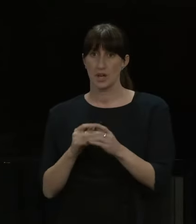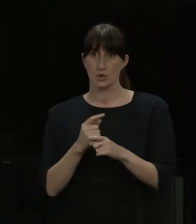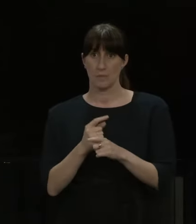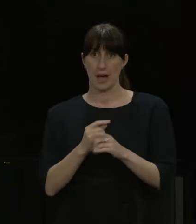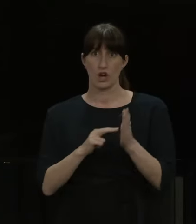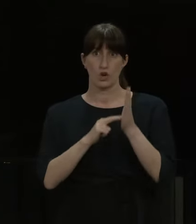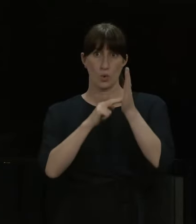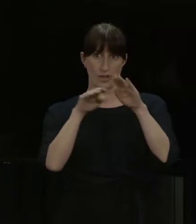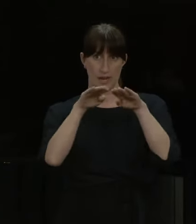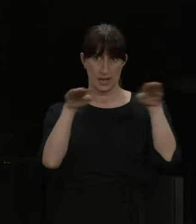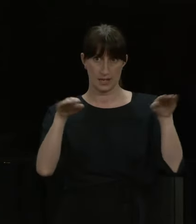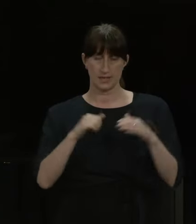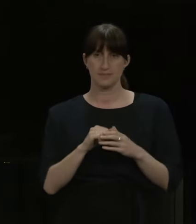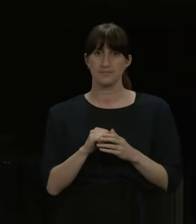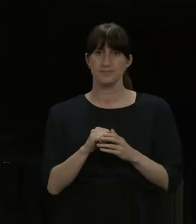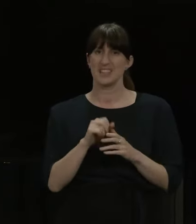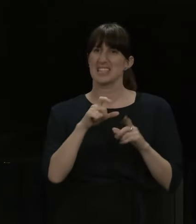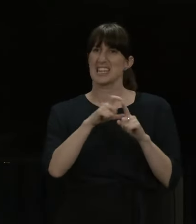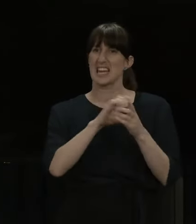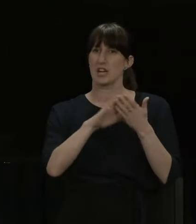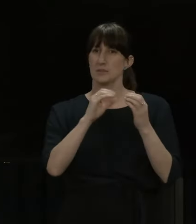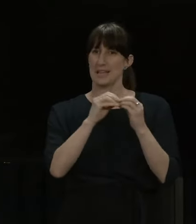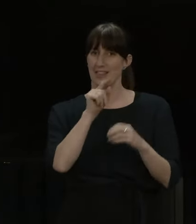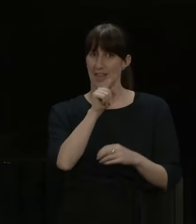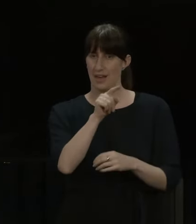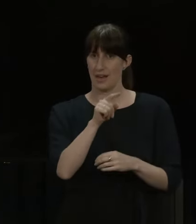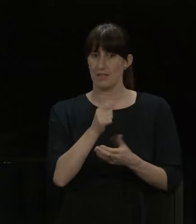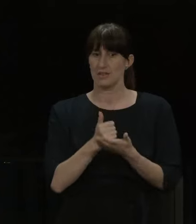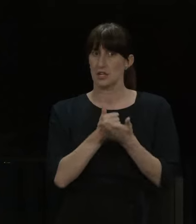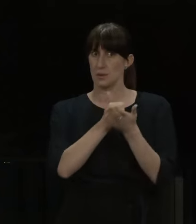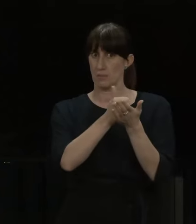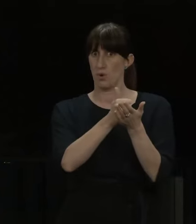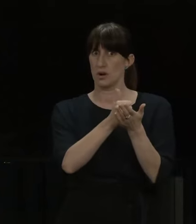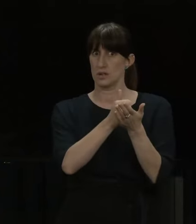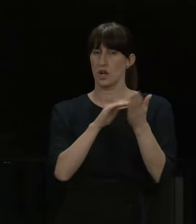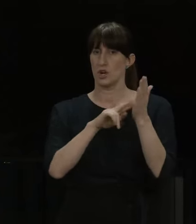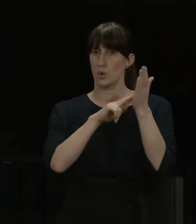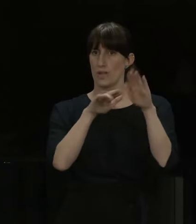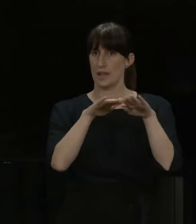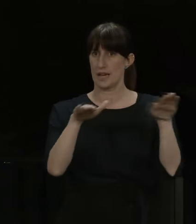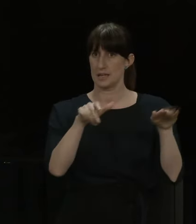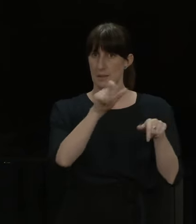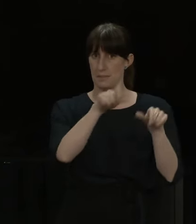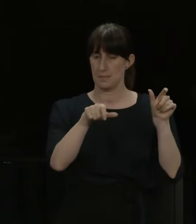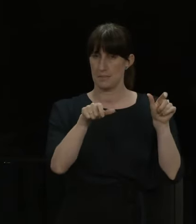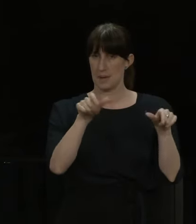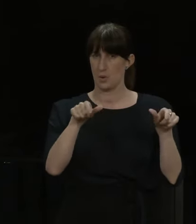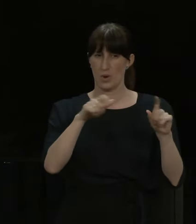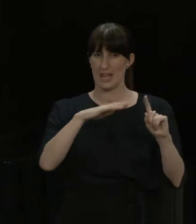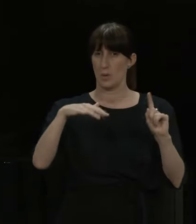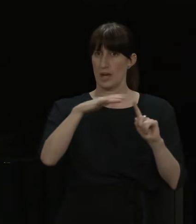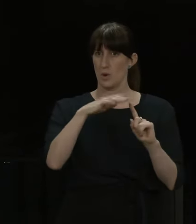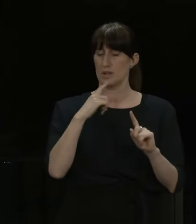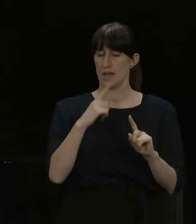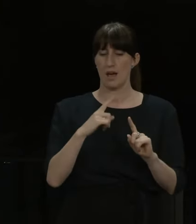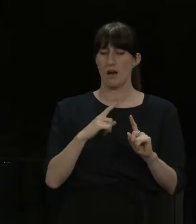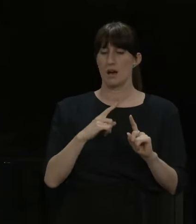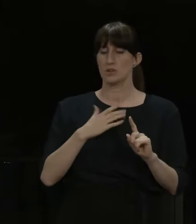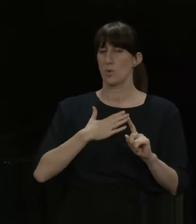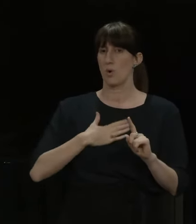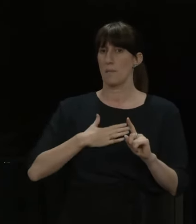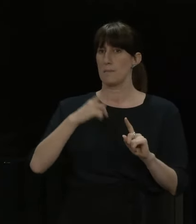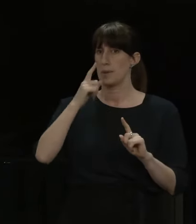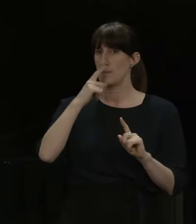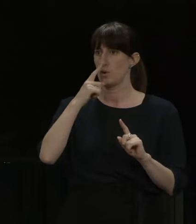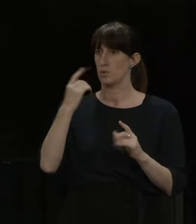the foreign support behind EWI saying that only double vaccinated people should be able to travel into the region. Is the government considering